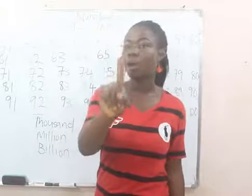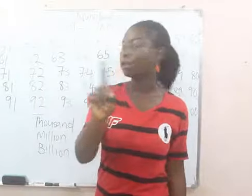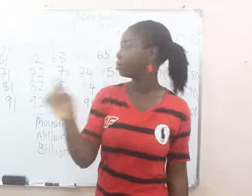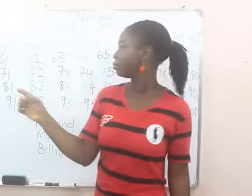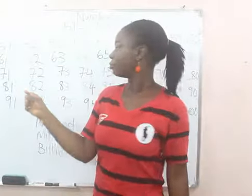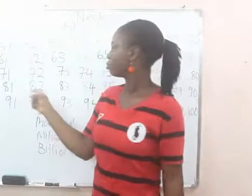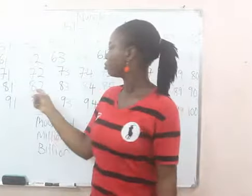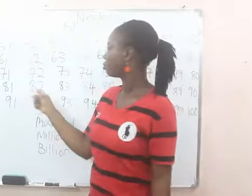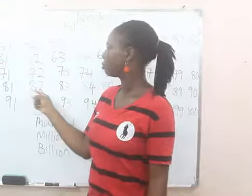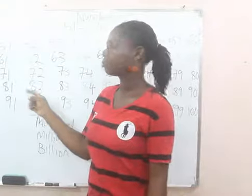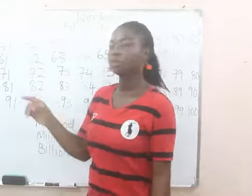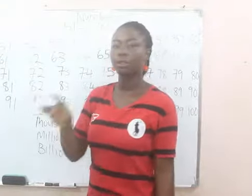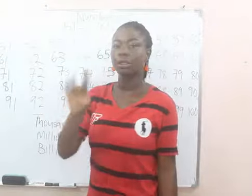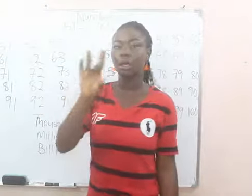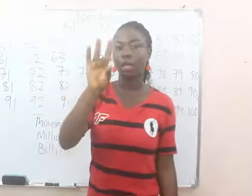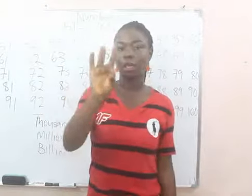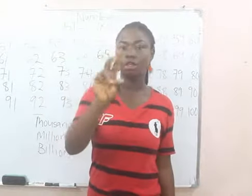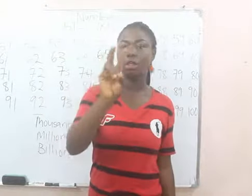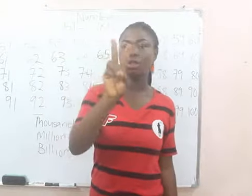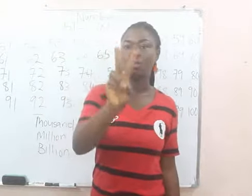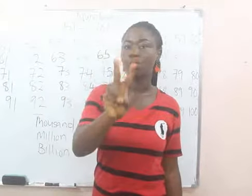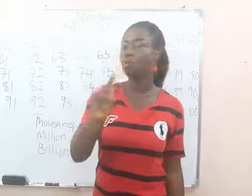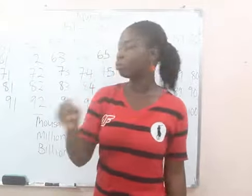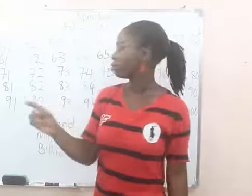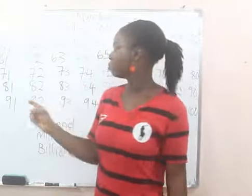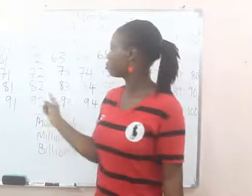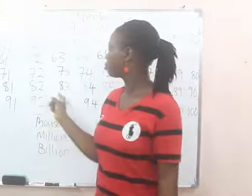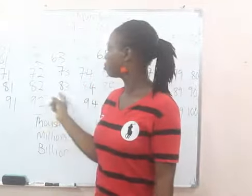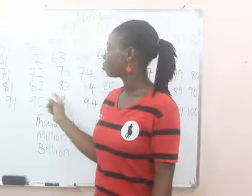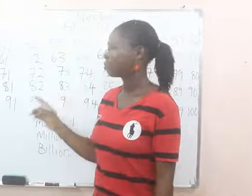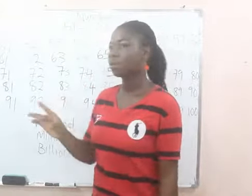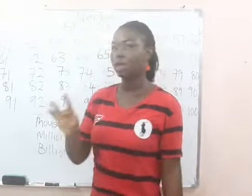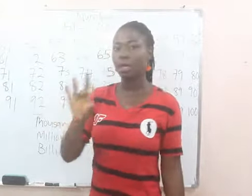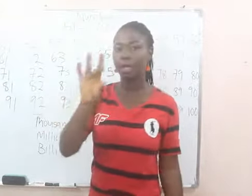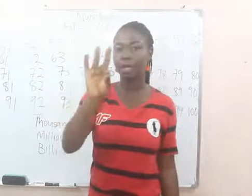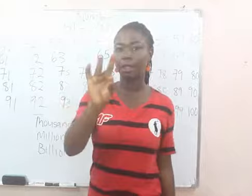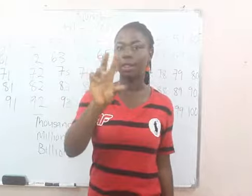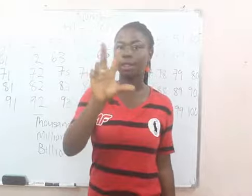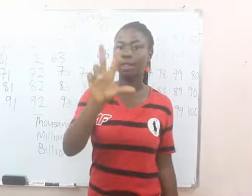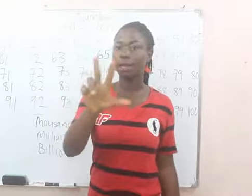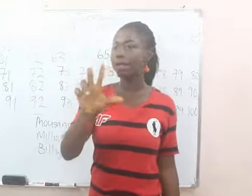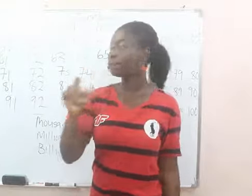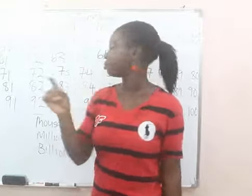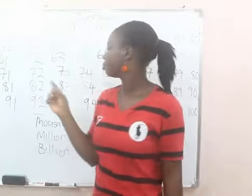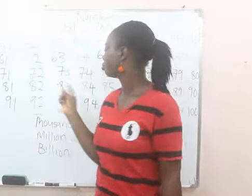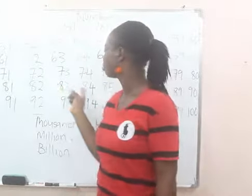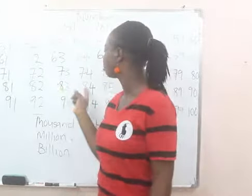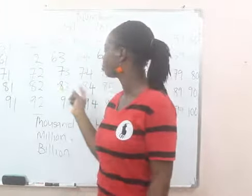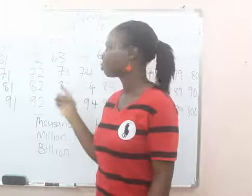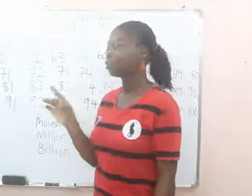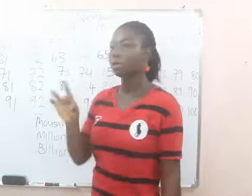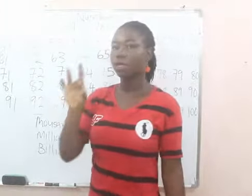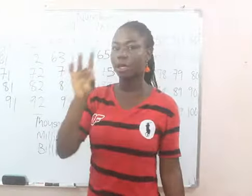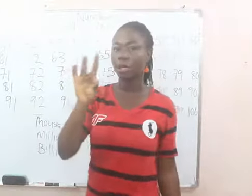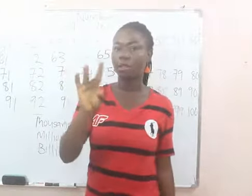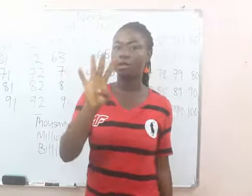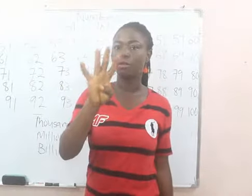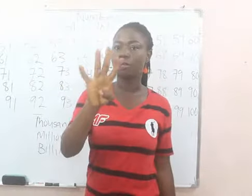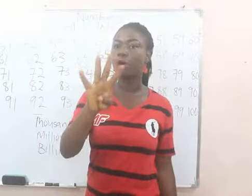81, 82, 83, 84,